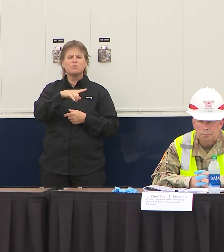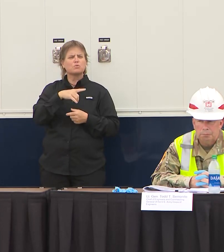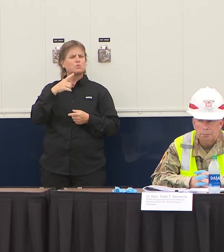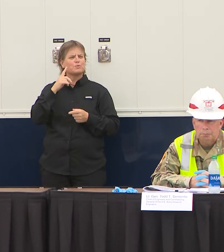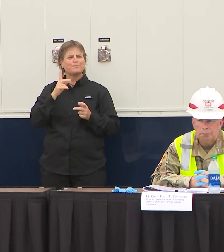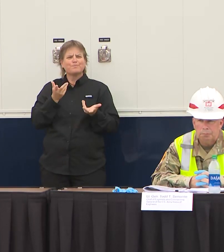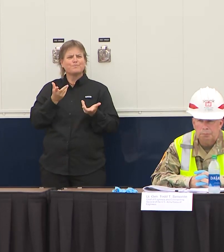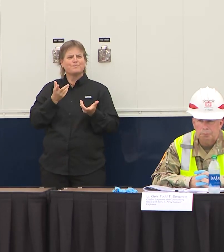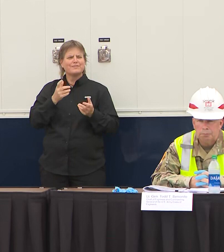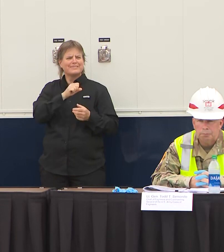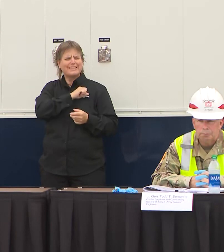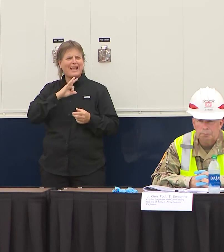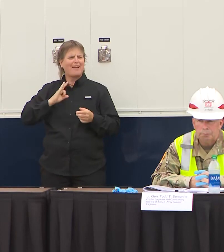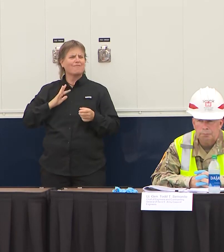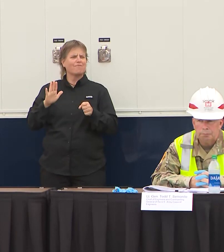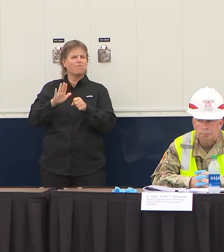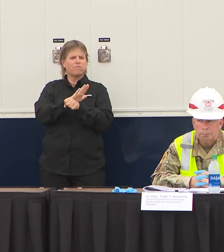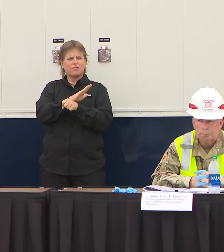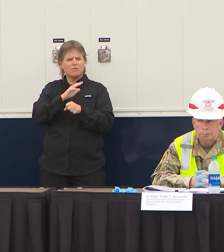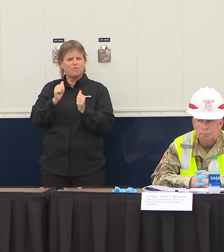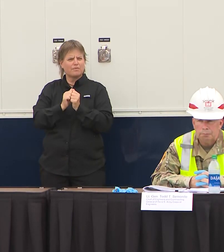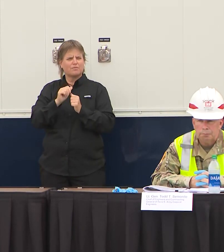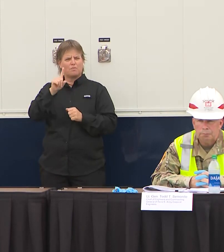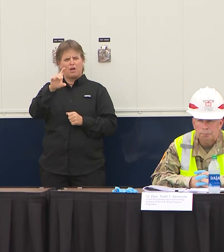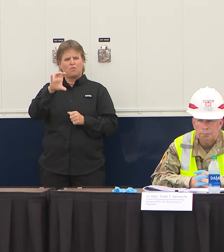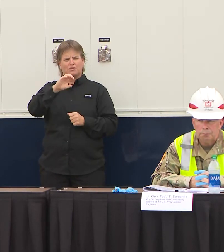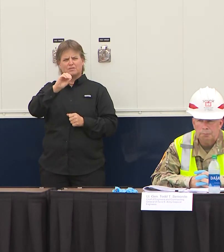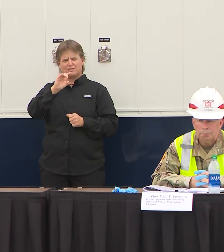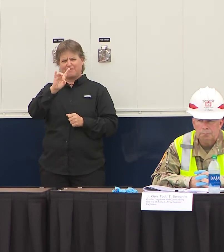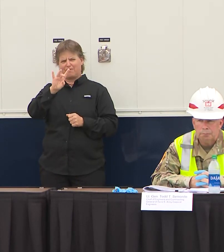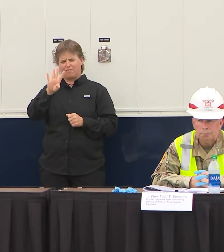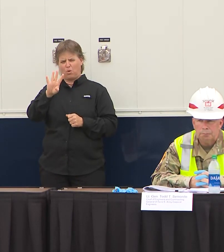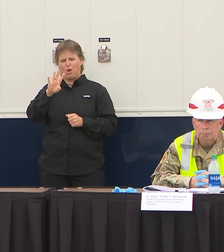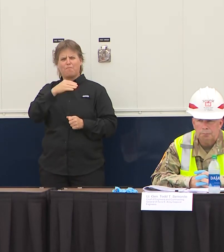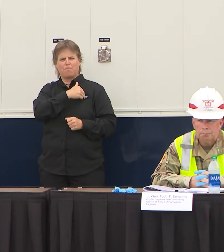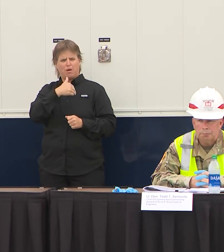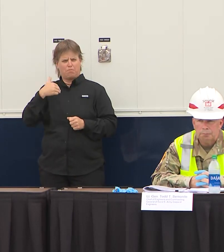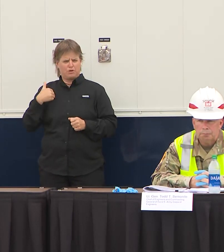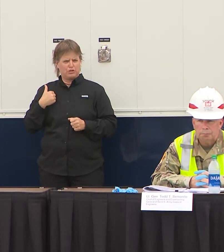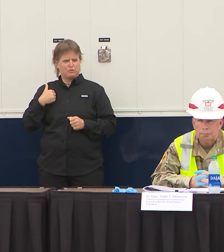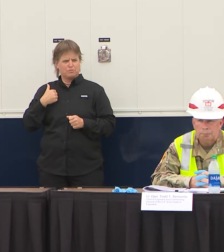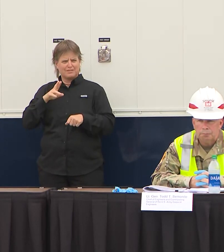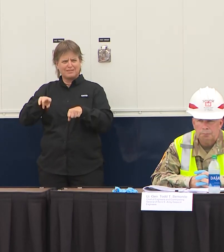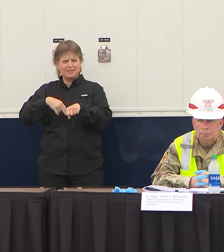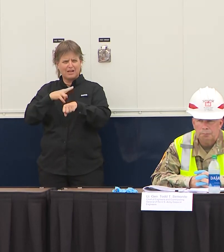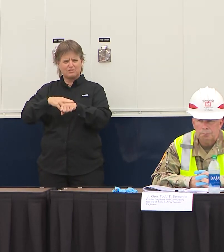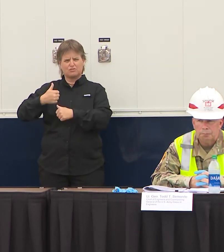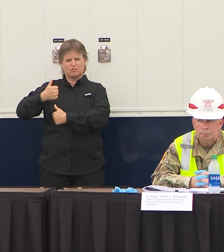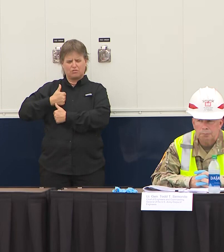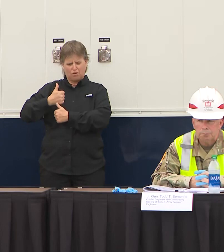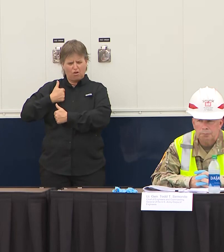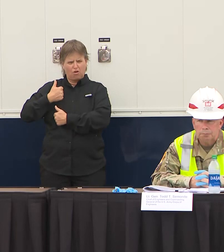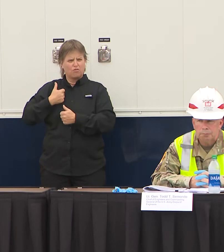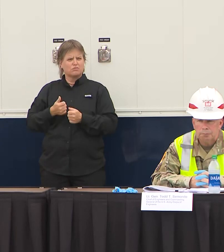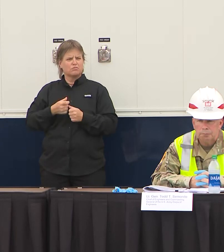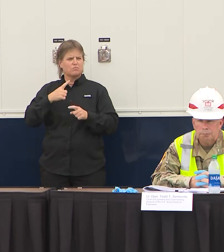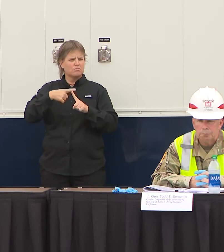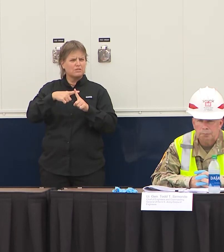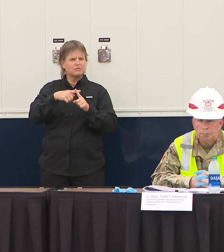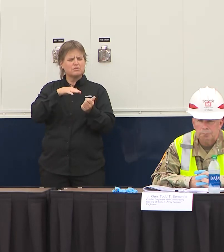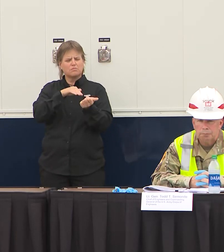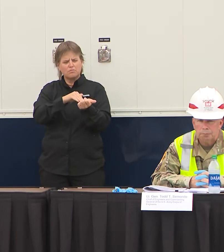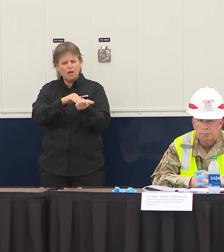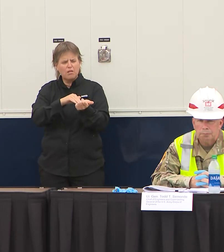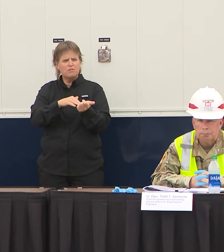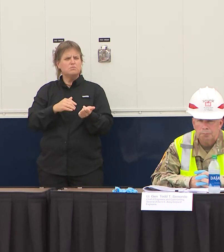will be staffed by 184 members of Florida's National Guard medical team as follows 10 physicians 19